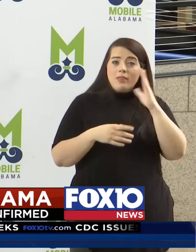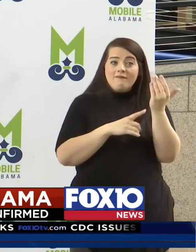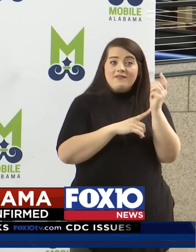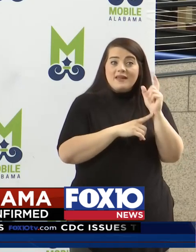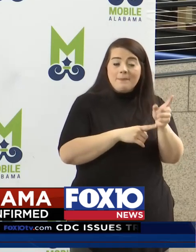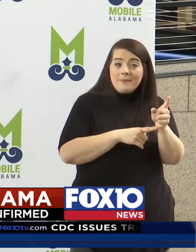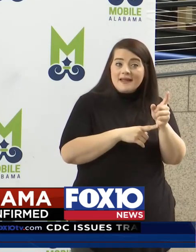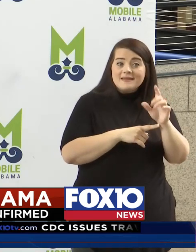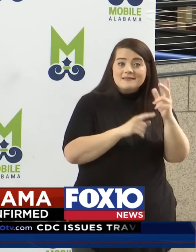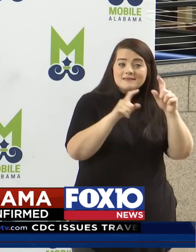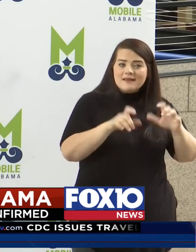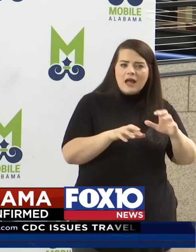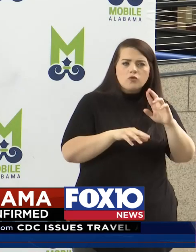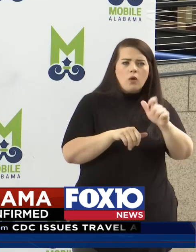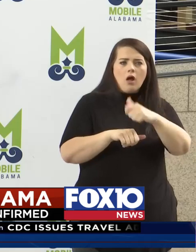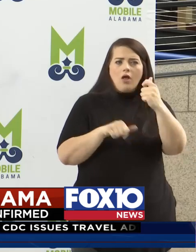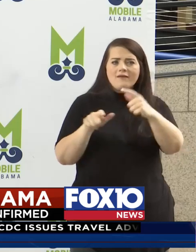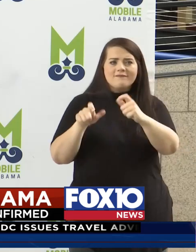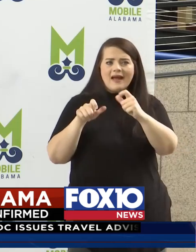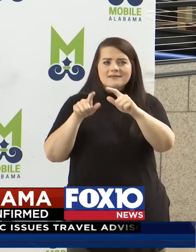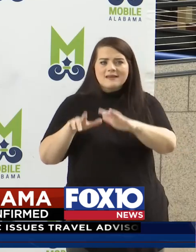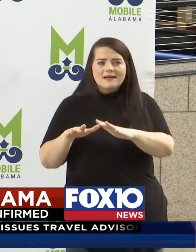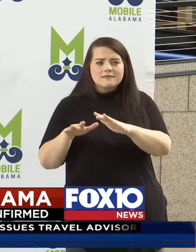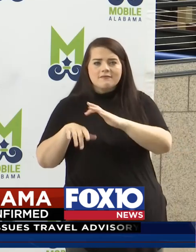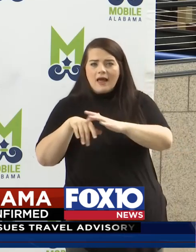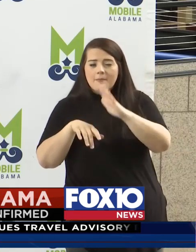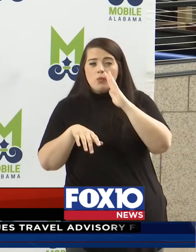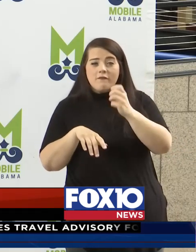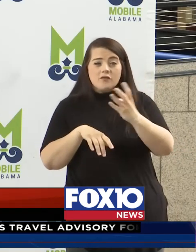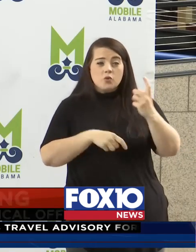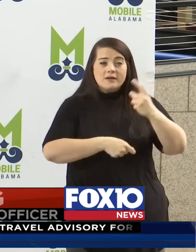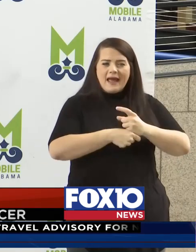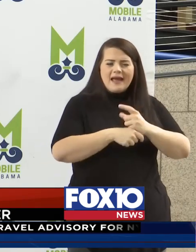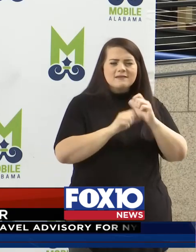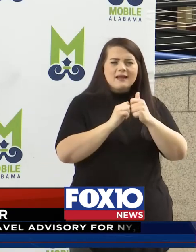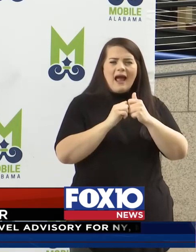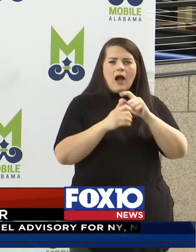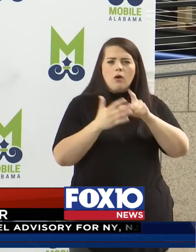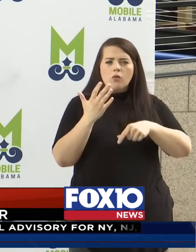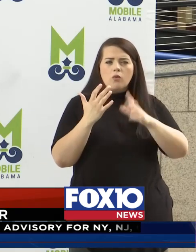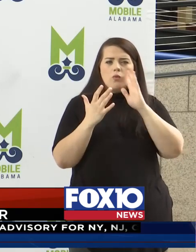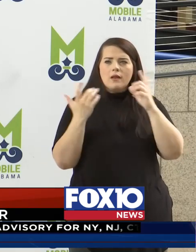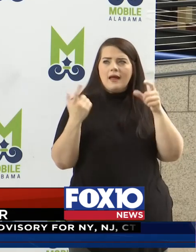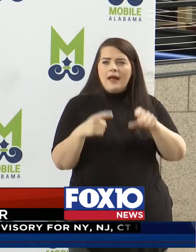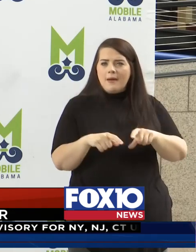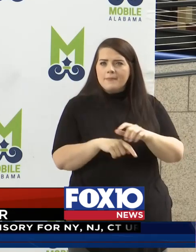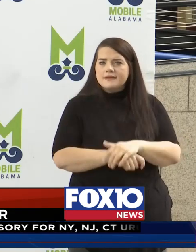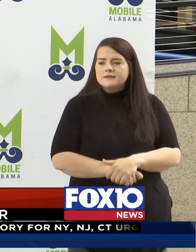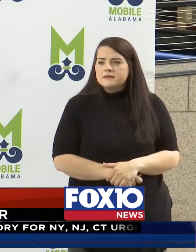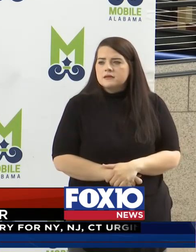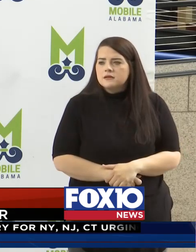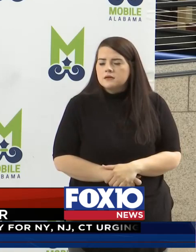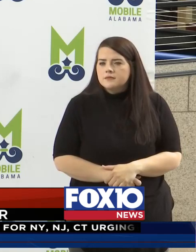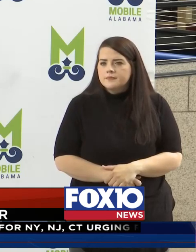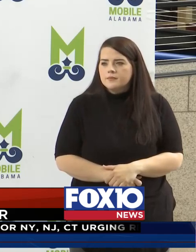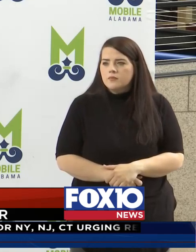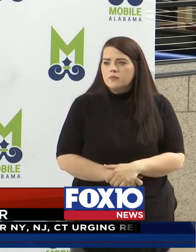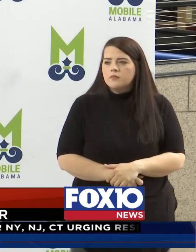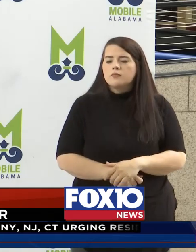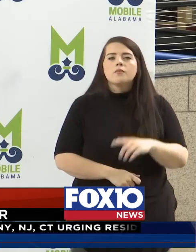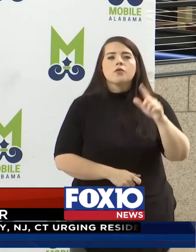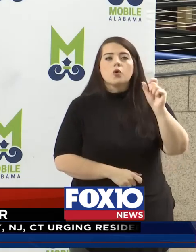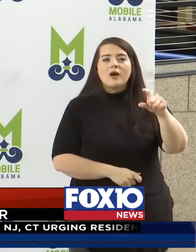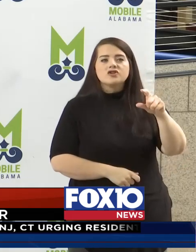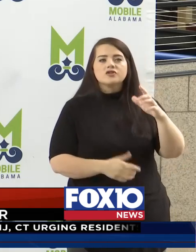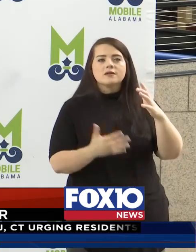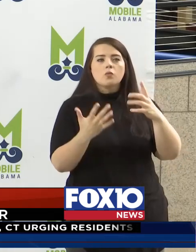test, there's other rapid tests available. it something that's going take a few days for people to find out once they do get tested and you're guys signed? So, the question